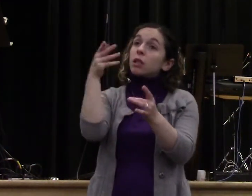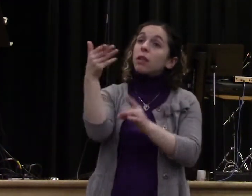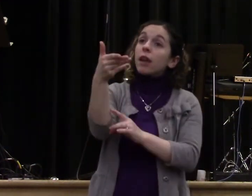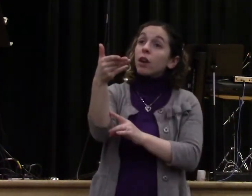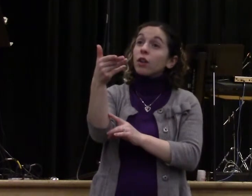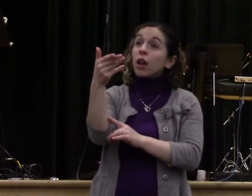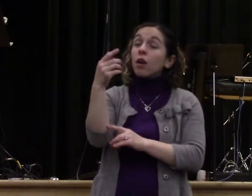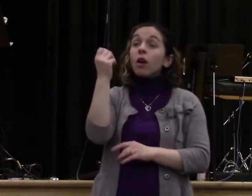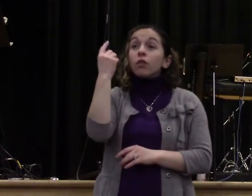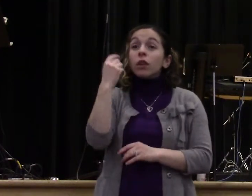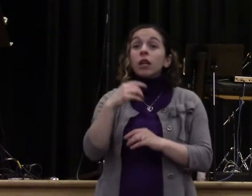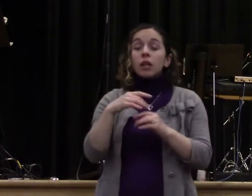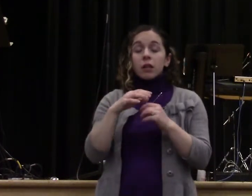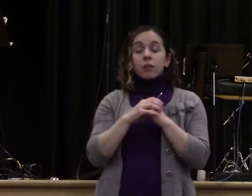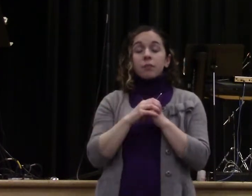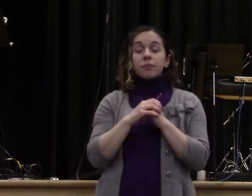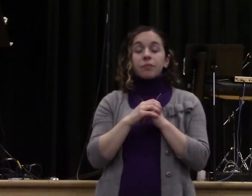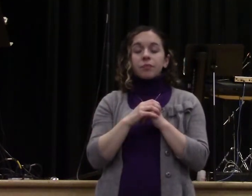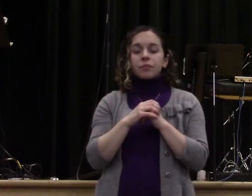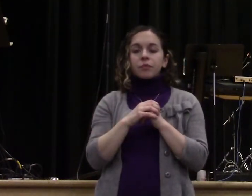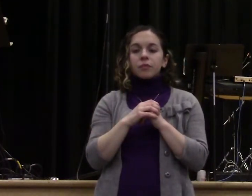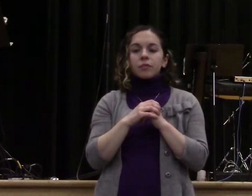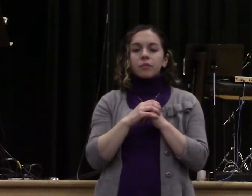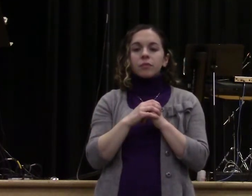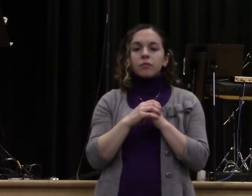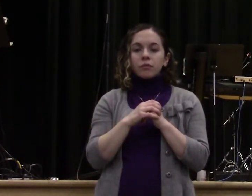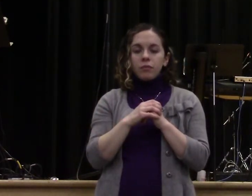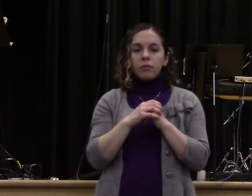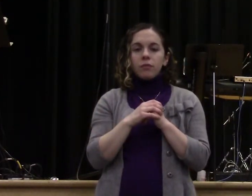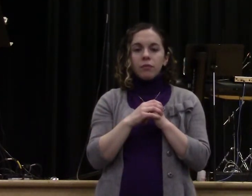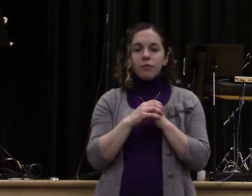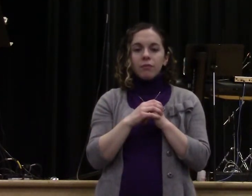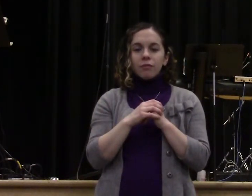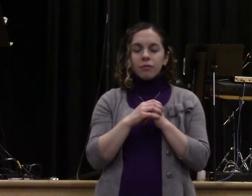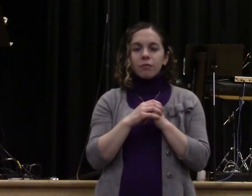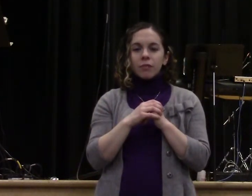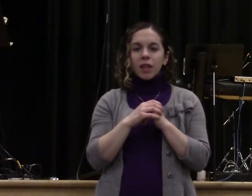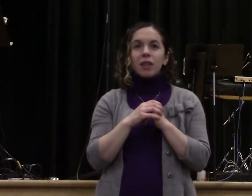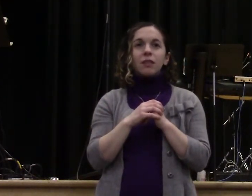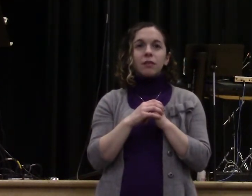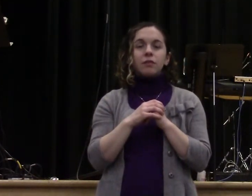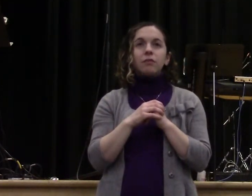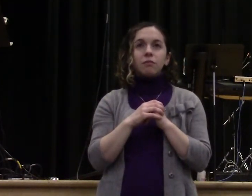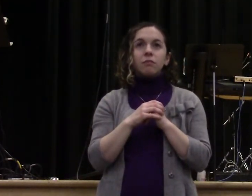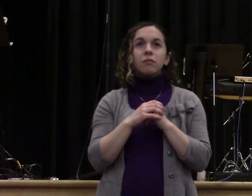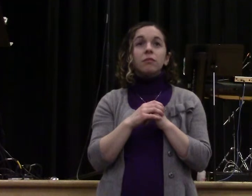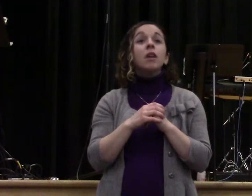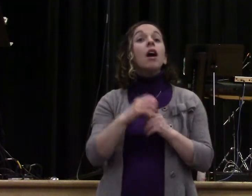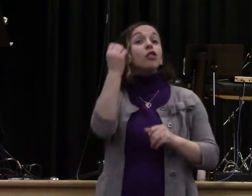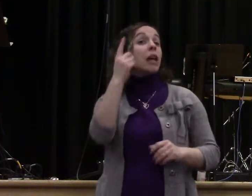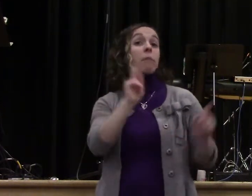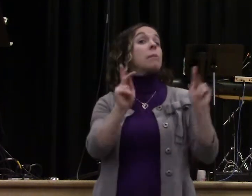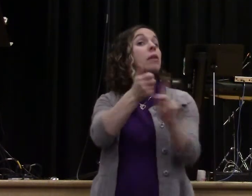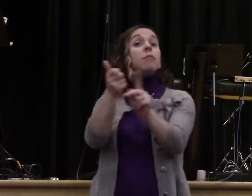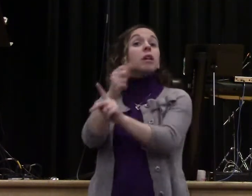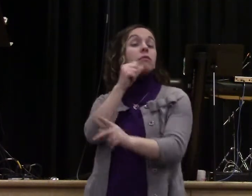unity is messy because you get connected with people, real people, falling people, people that have needs and demands.